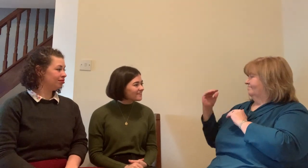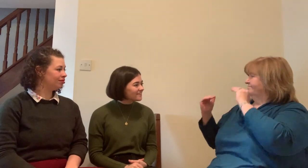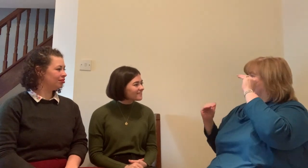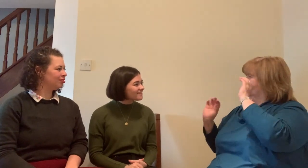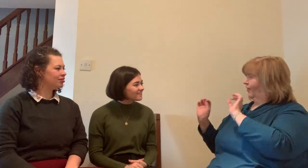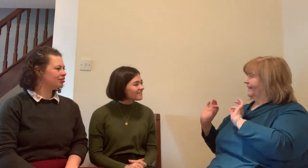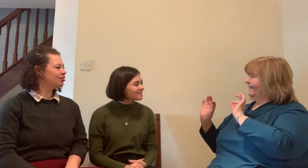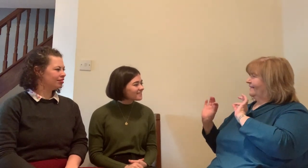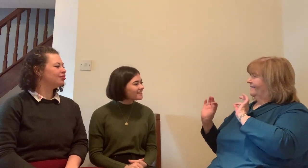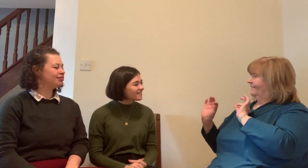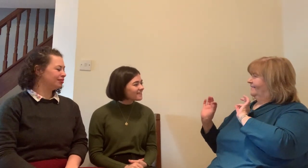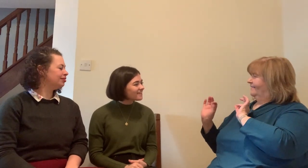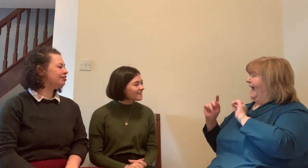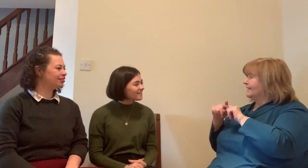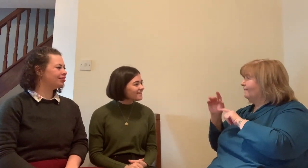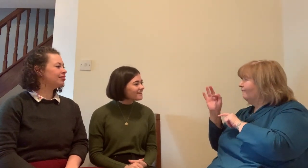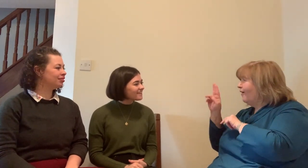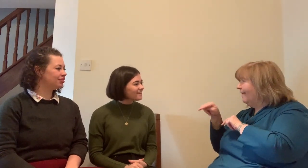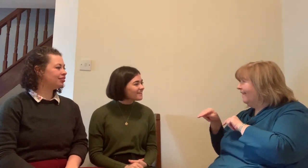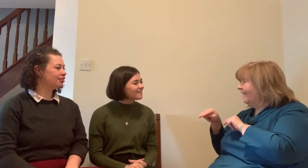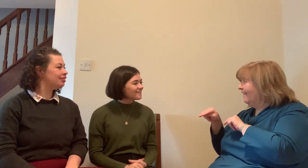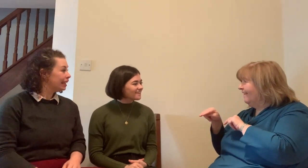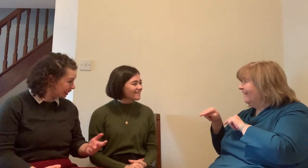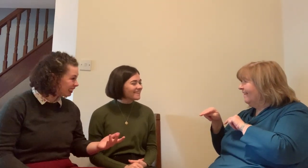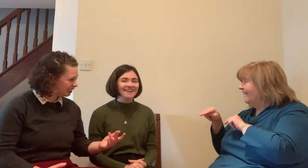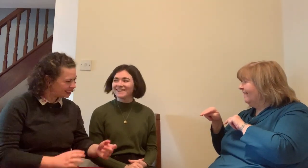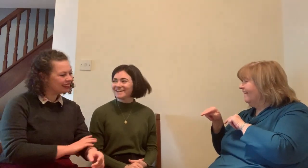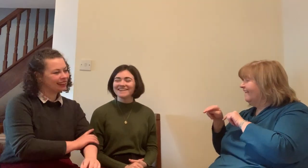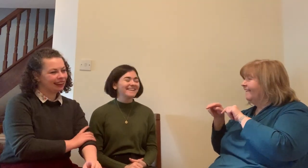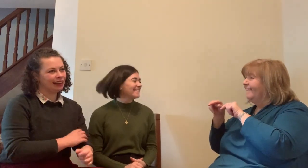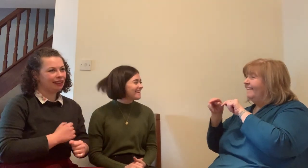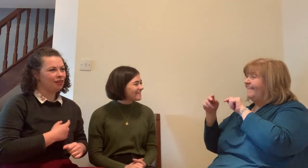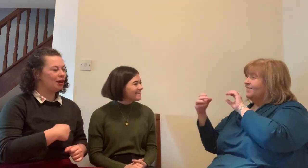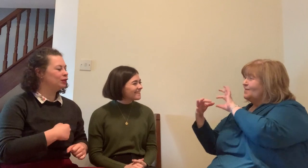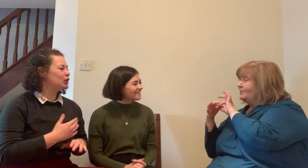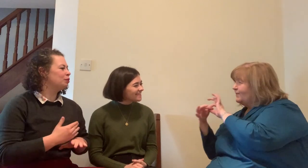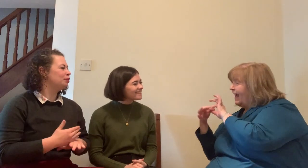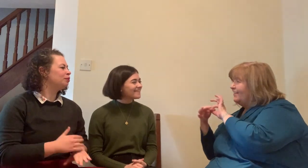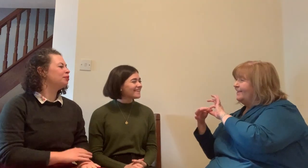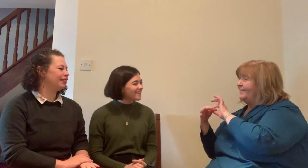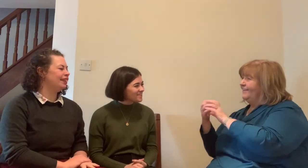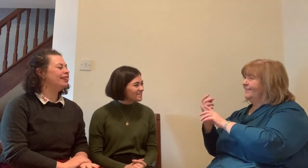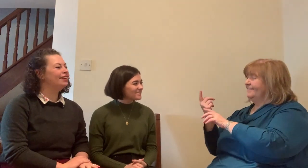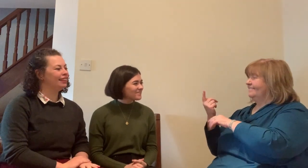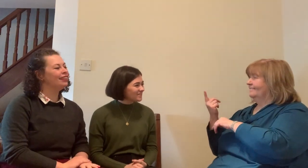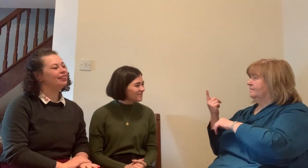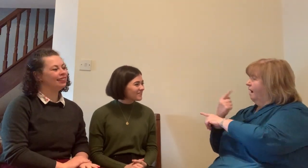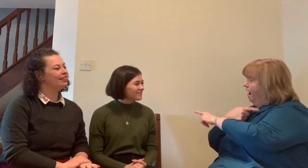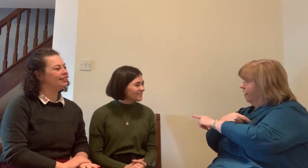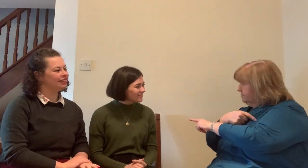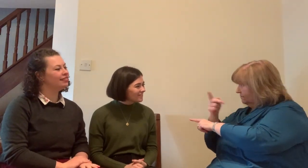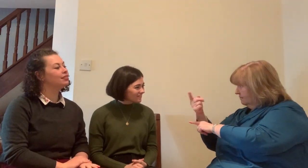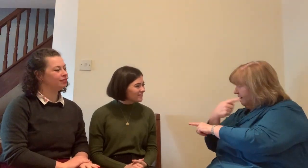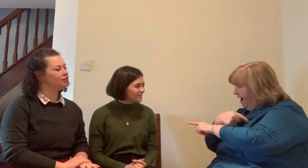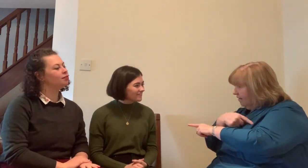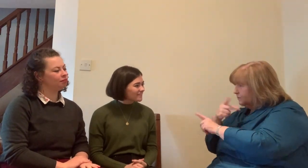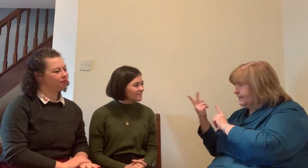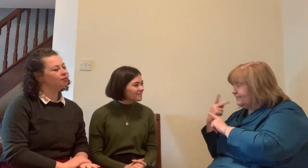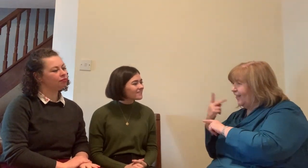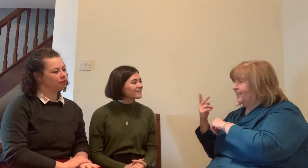at The Lean Podcast underscore and to check out our YouTube channel The Lean Podcast also please please please rate and subscribe to us on